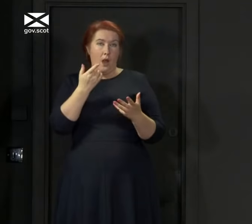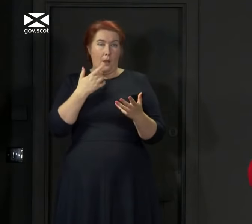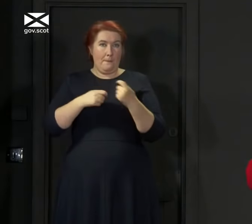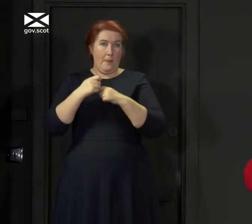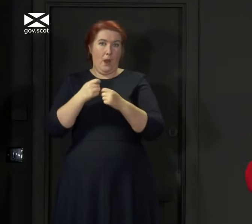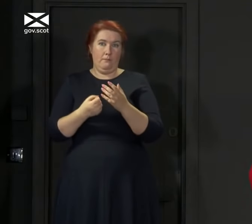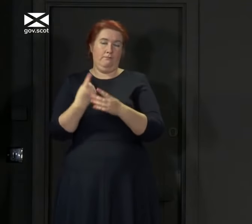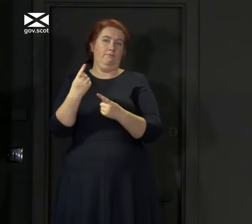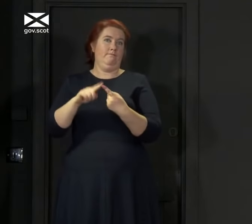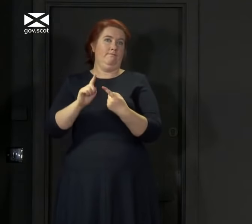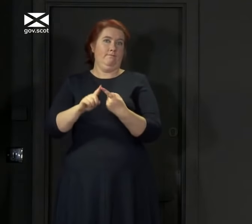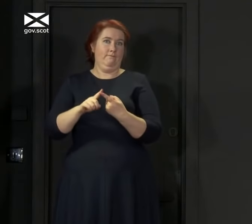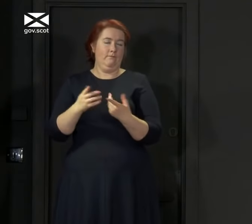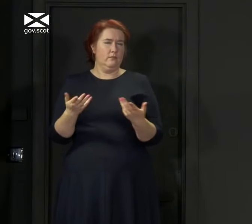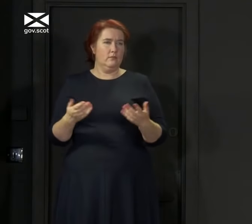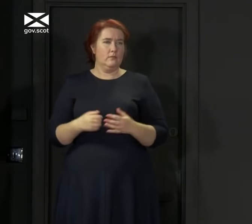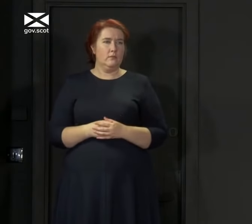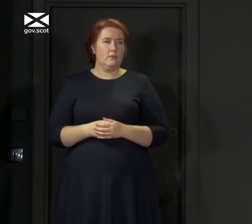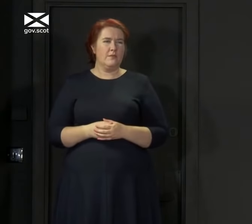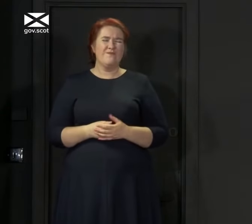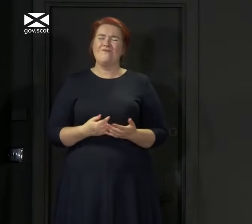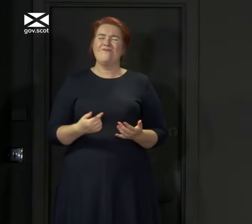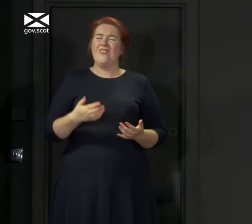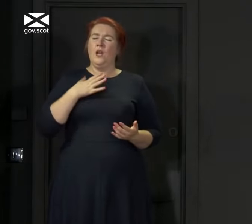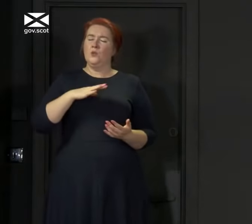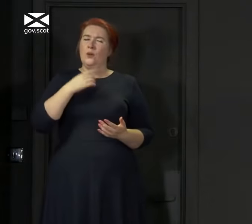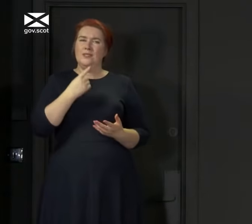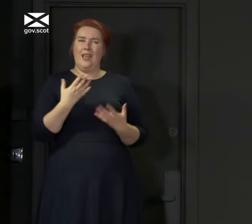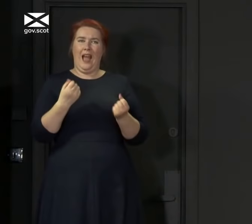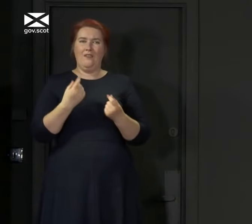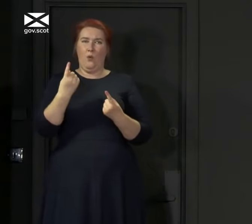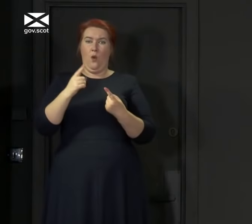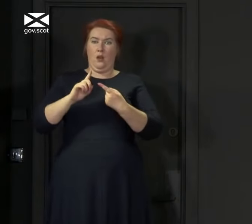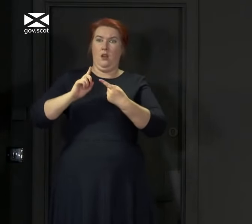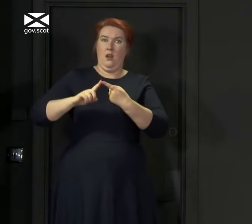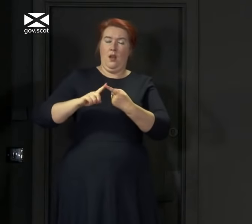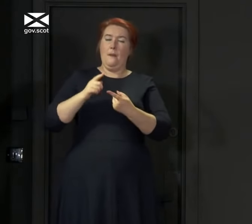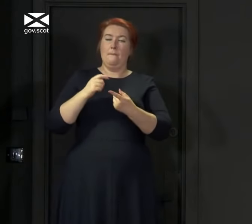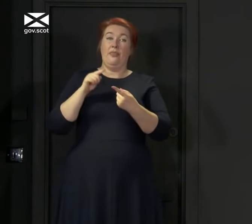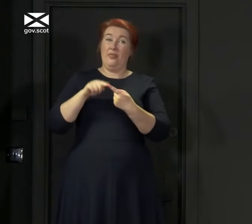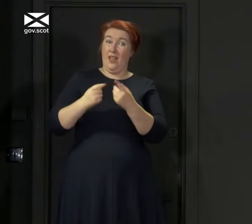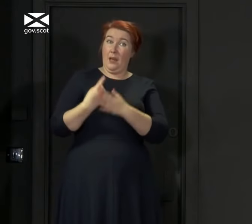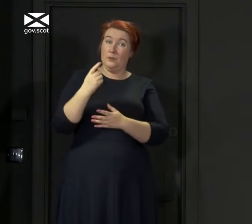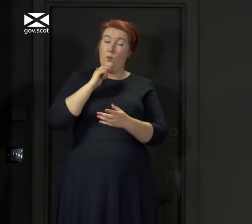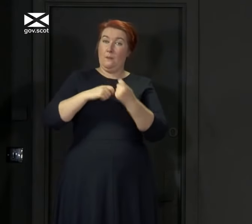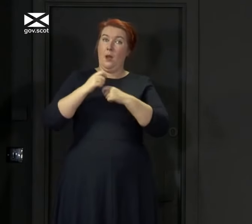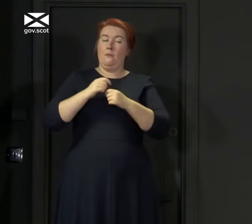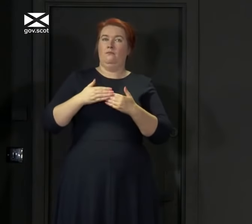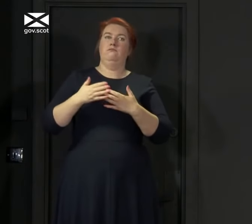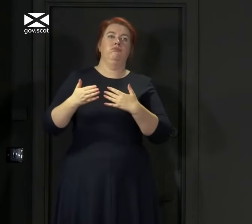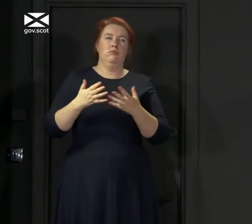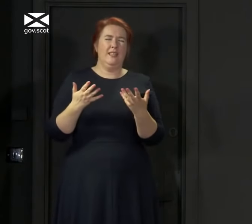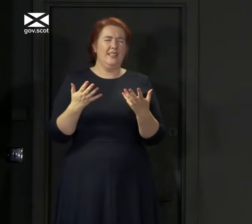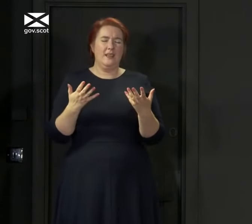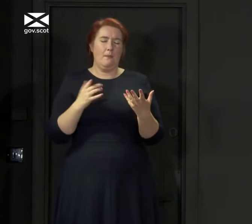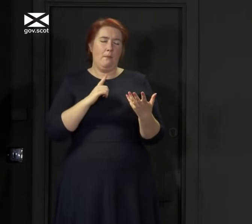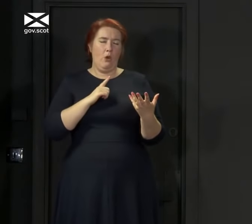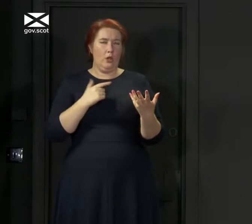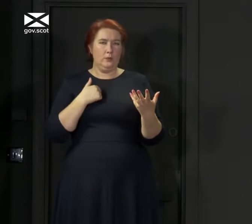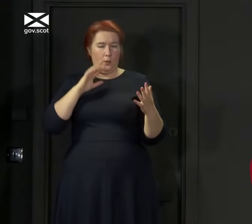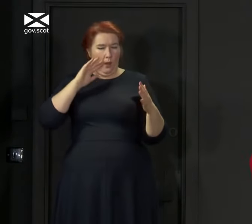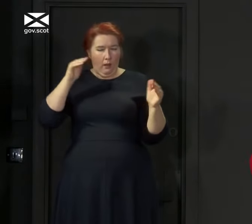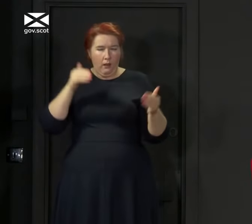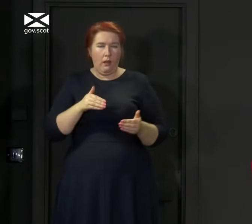I'm hesitant about giving a one-size-fits-all tipping point because we actually look at different bits of data and we will look at bits of data